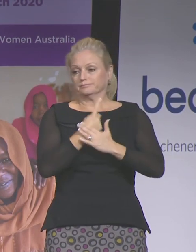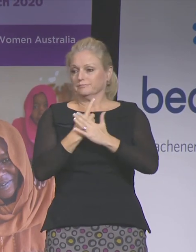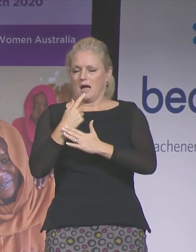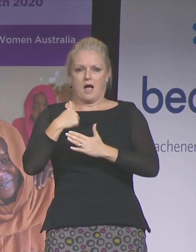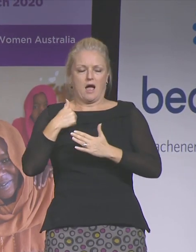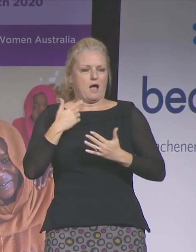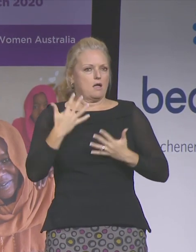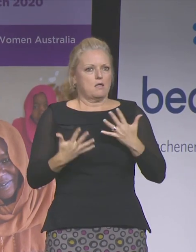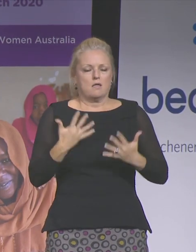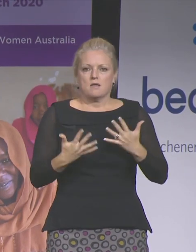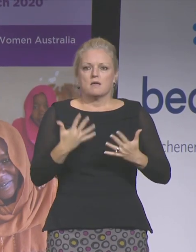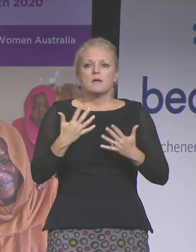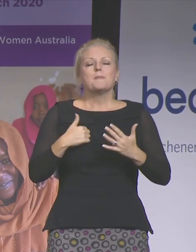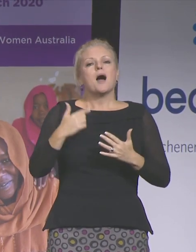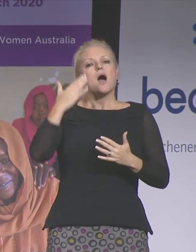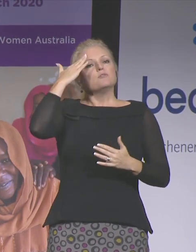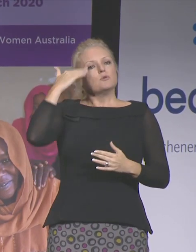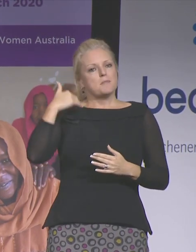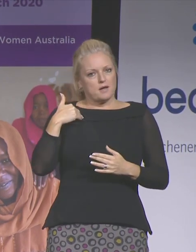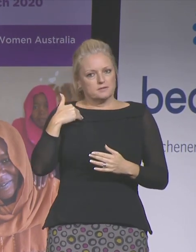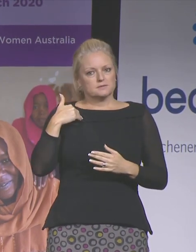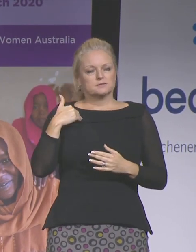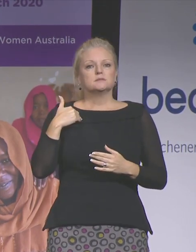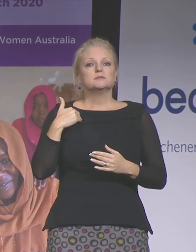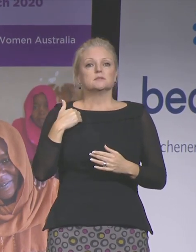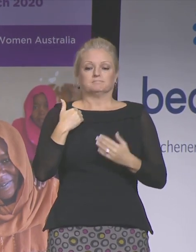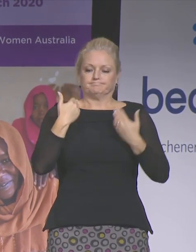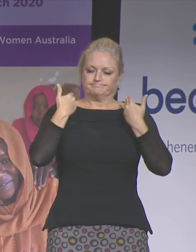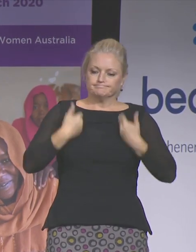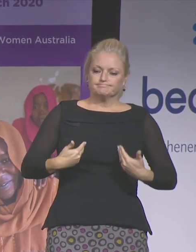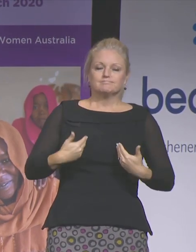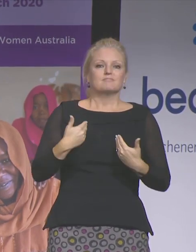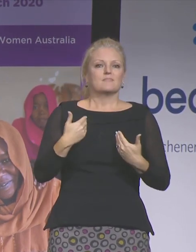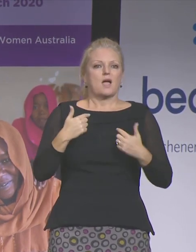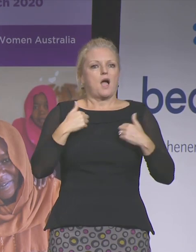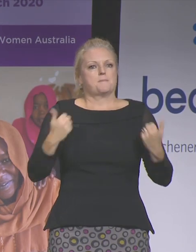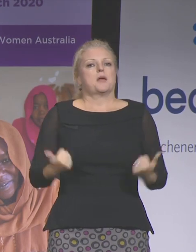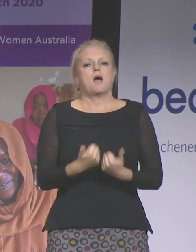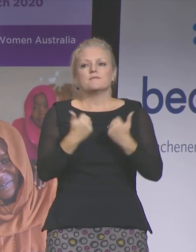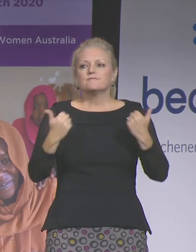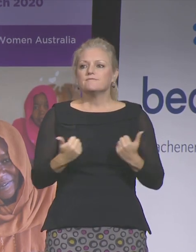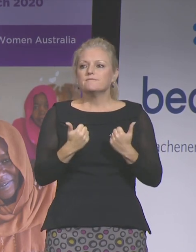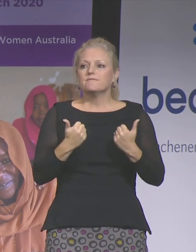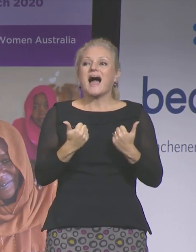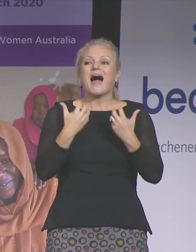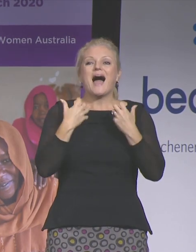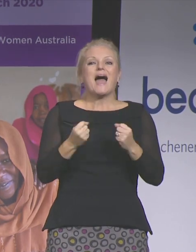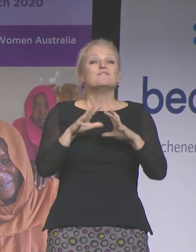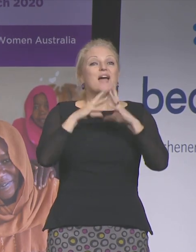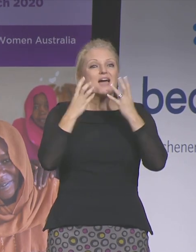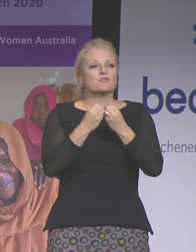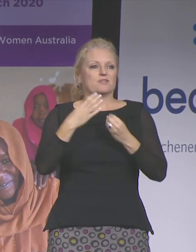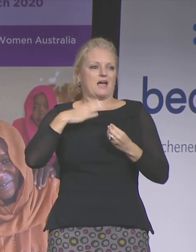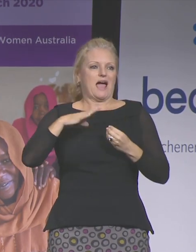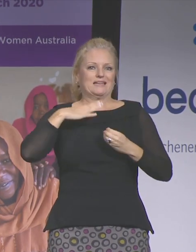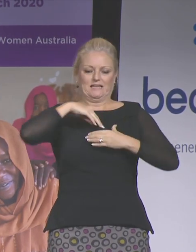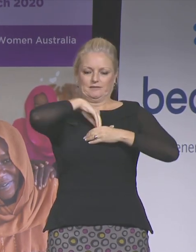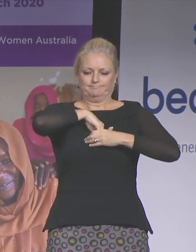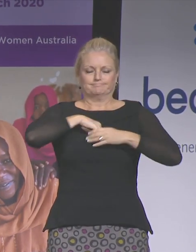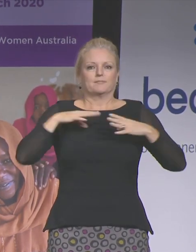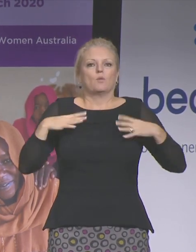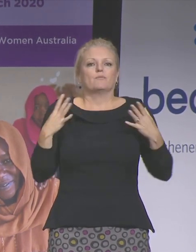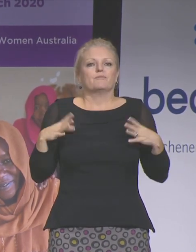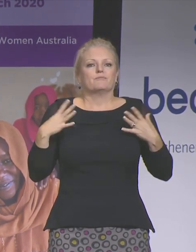I remind myself that who I am is enough, that I have everything I need right here, right now,